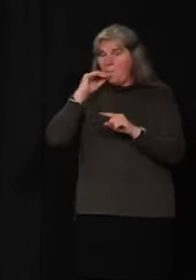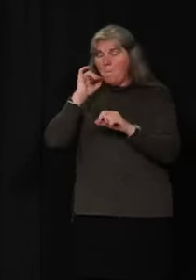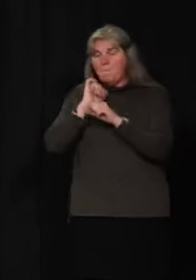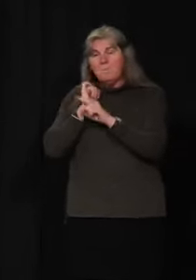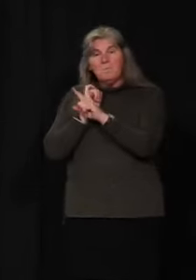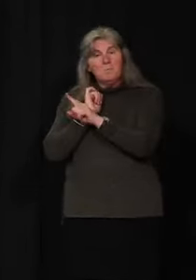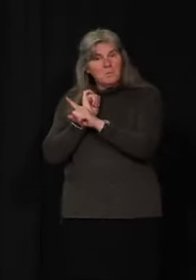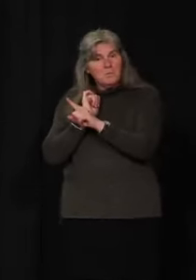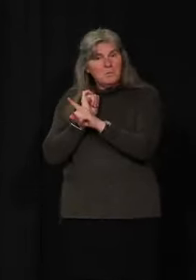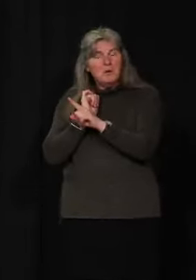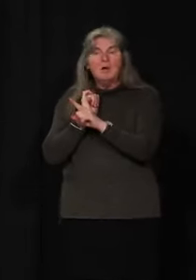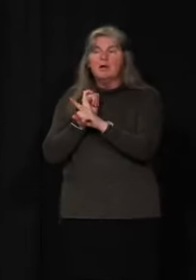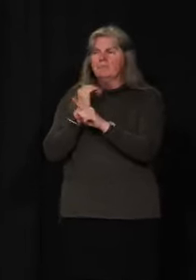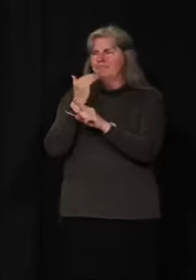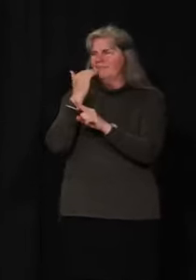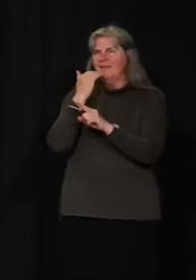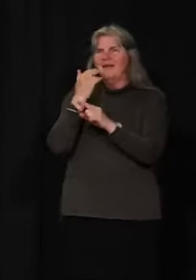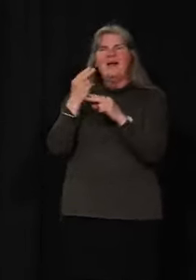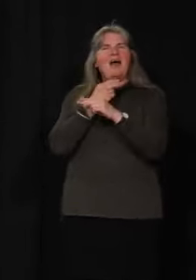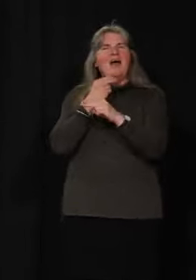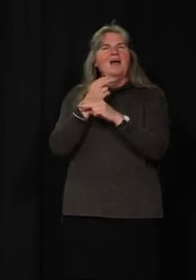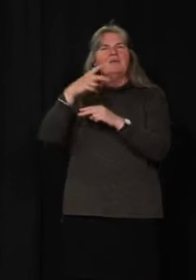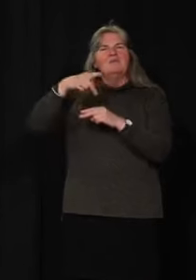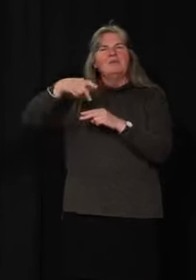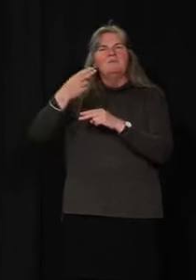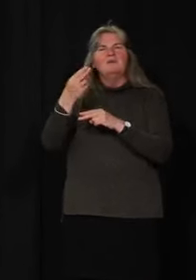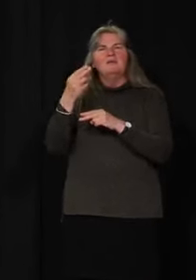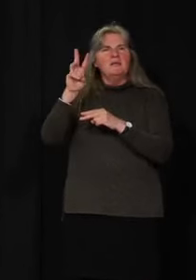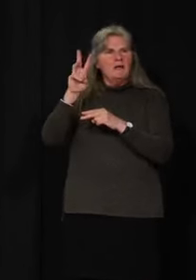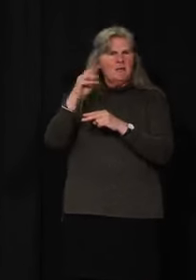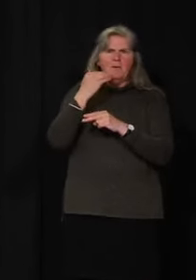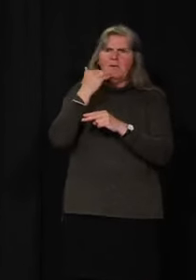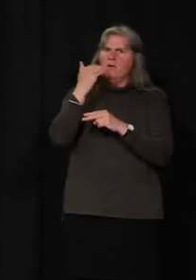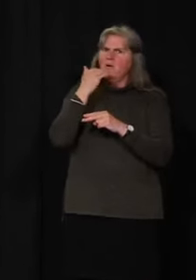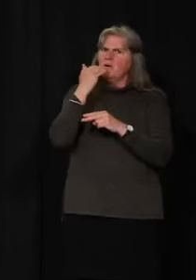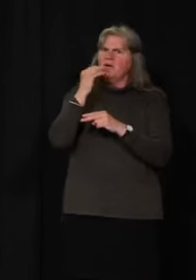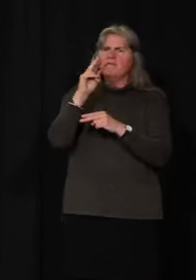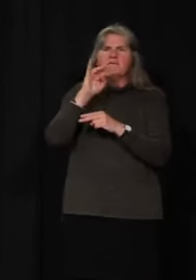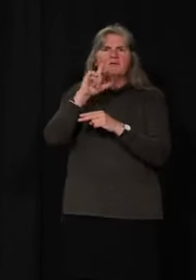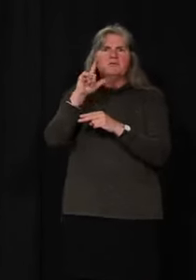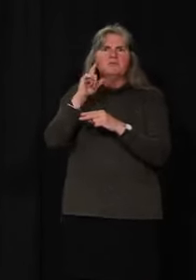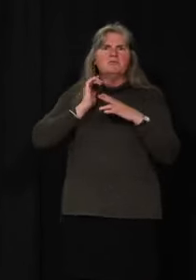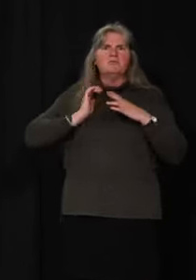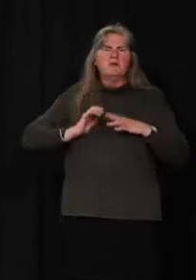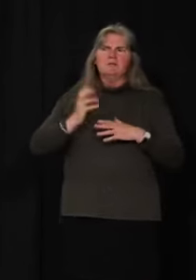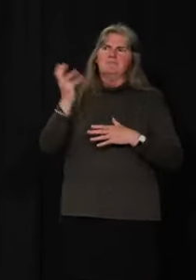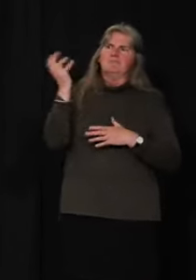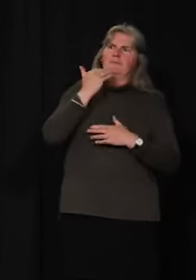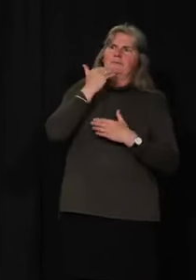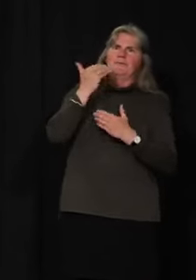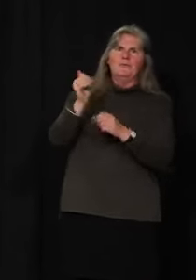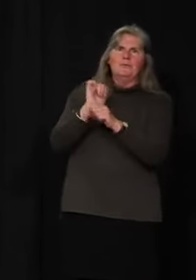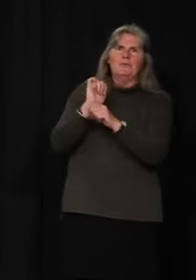have to give a shout out to Highways and Public Works for all the work they did for the virtual clients to allow for that